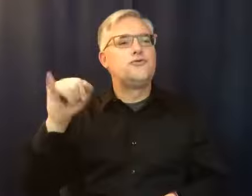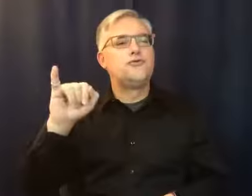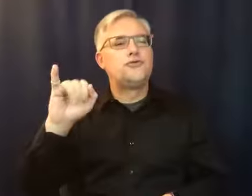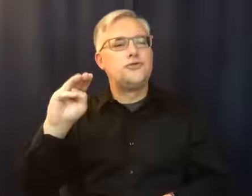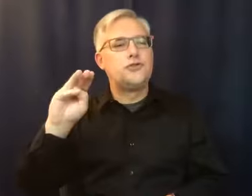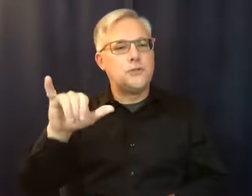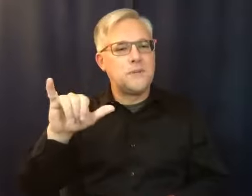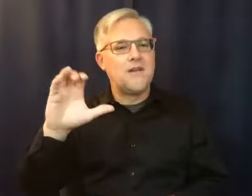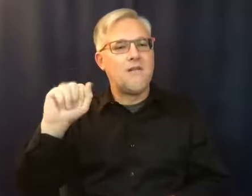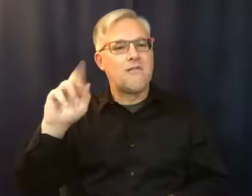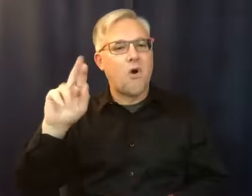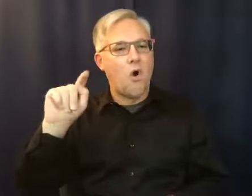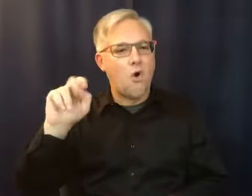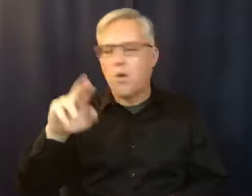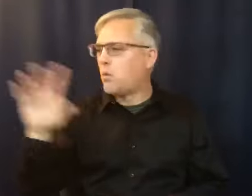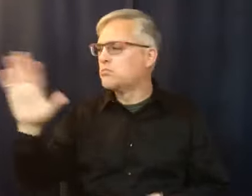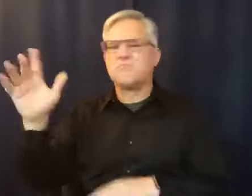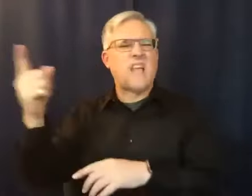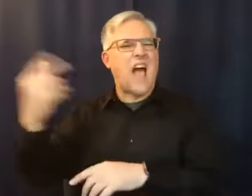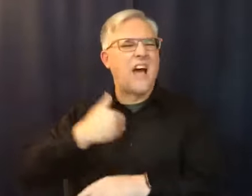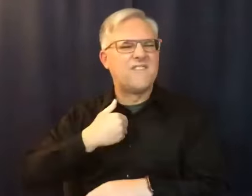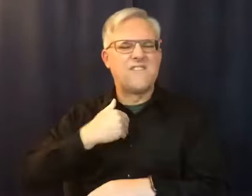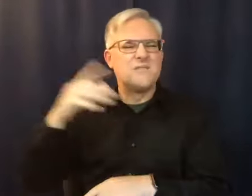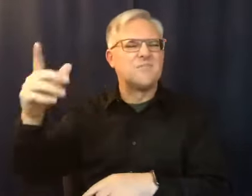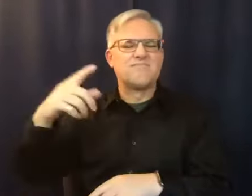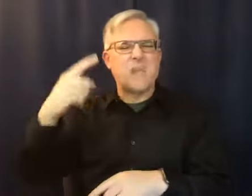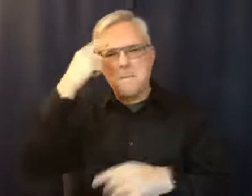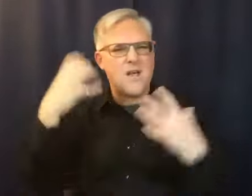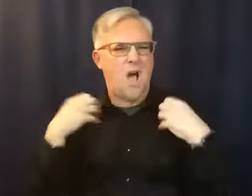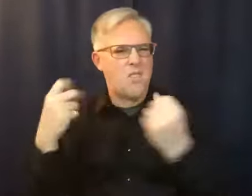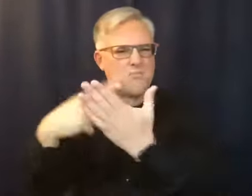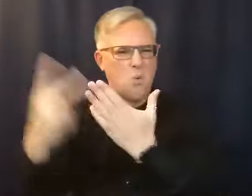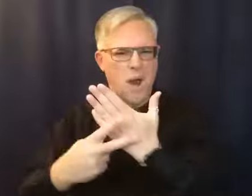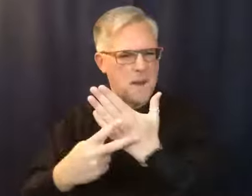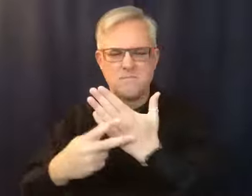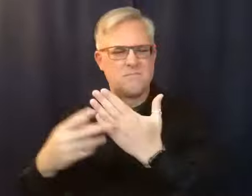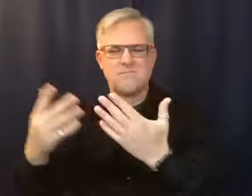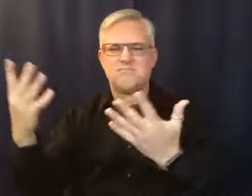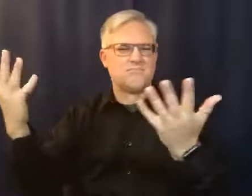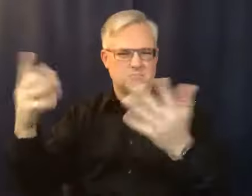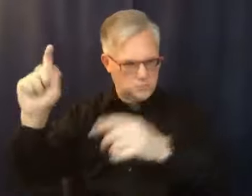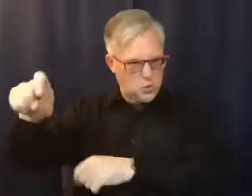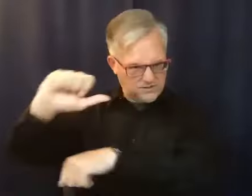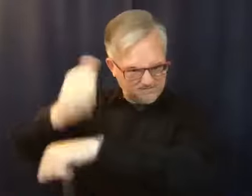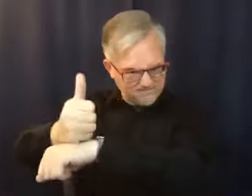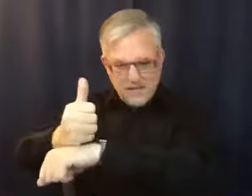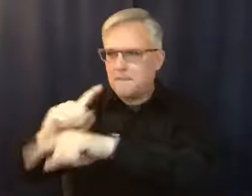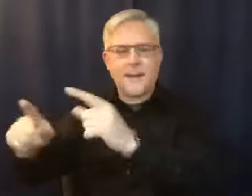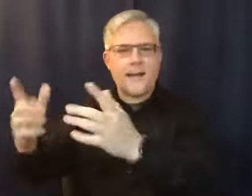job Peter had dissipated and we were left with nothing. lost the big house. lost everything we had. The good news